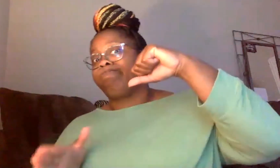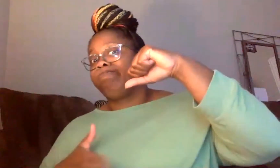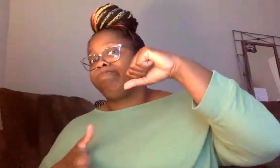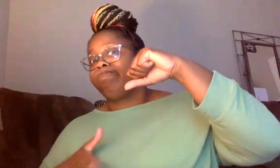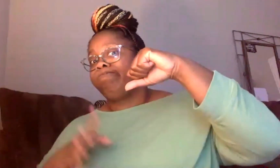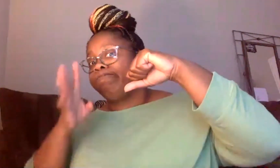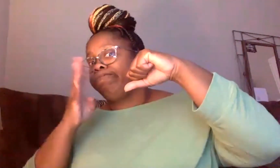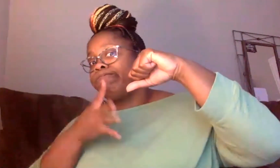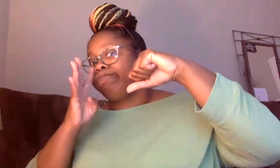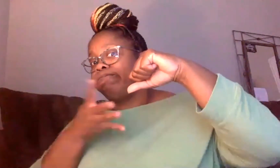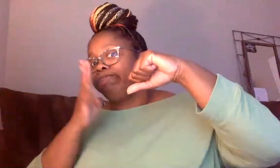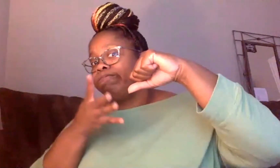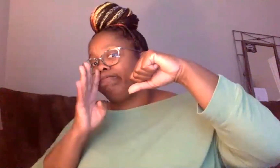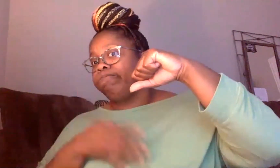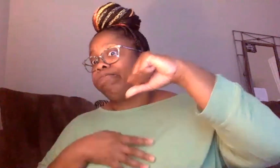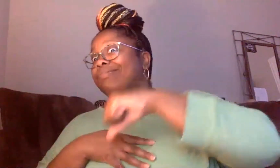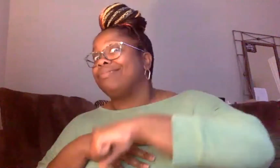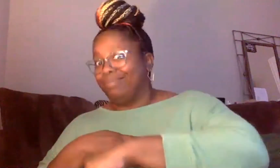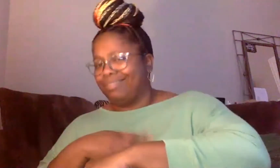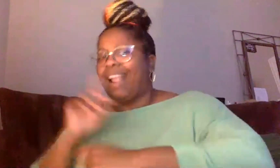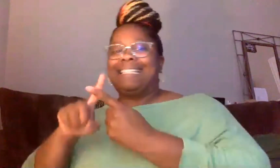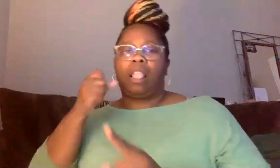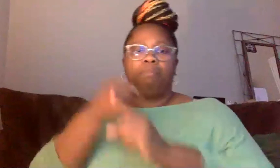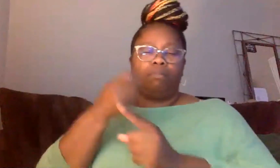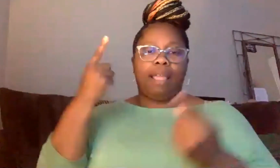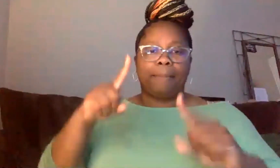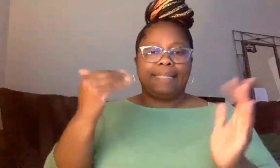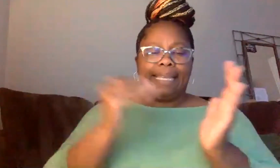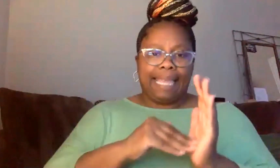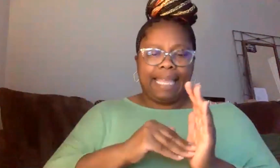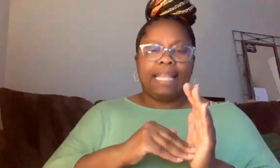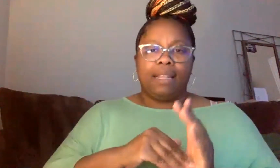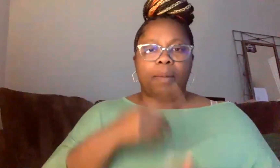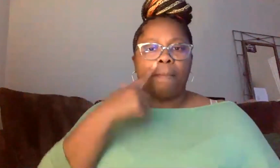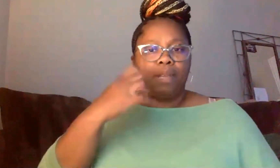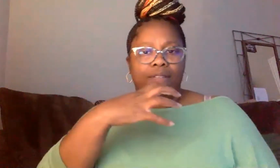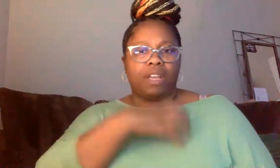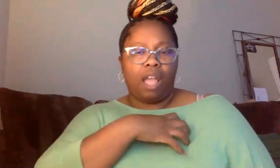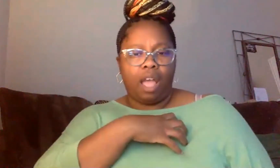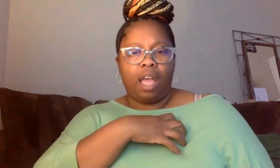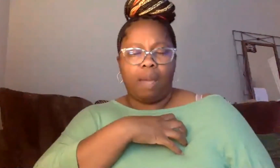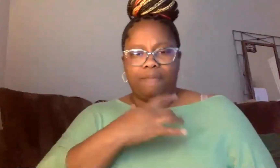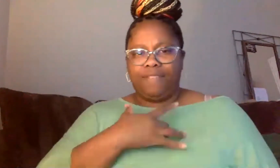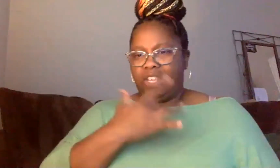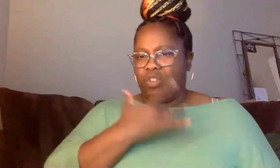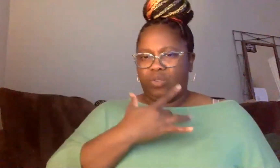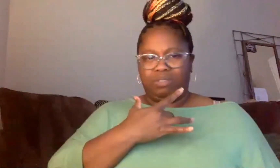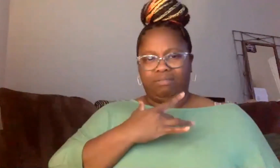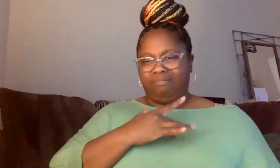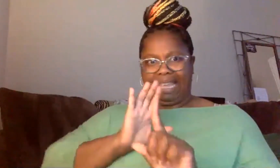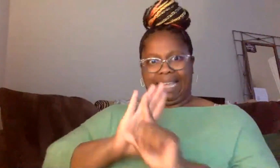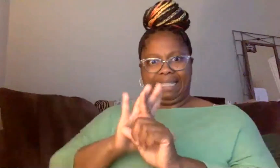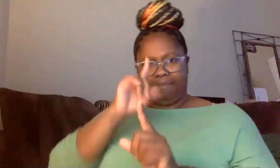person just because the color of his skin, just because he, um, feels a certain way about him because of his self and because of his beliefs.